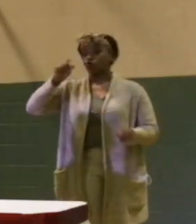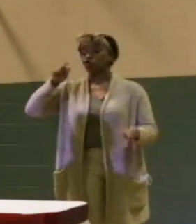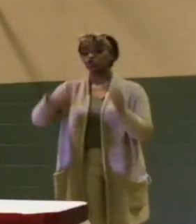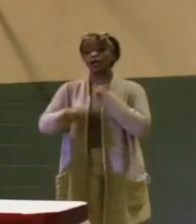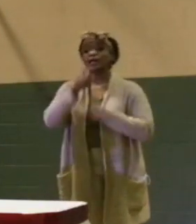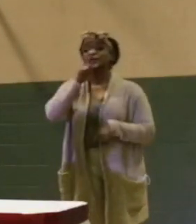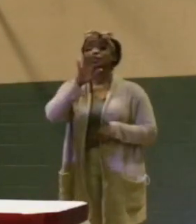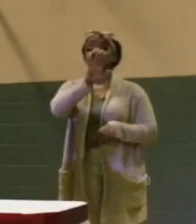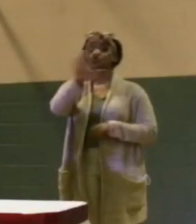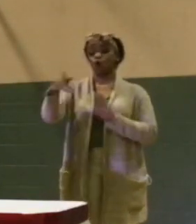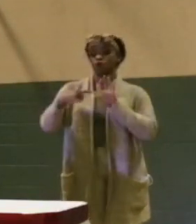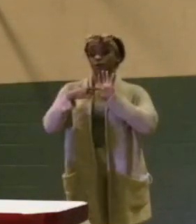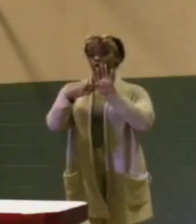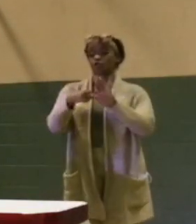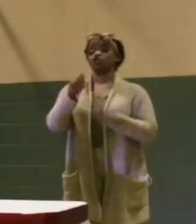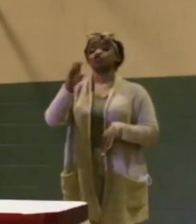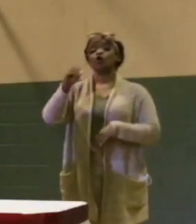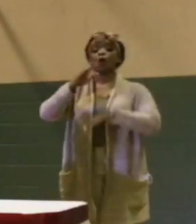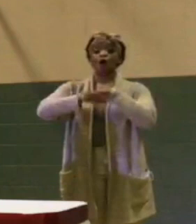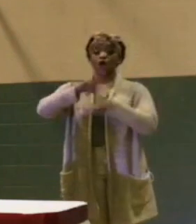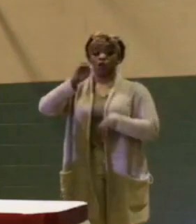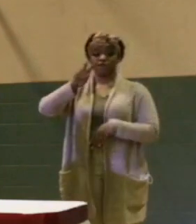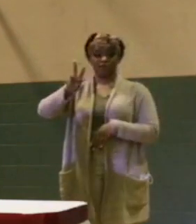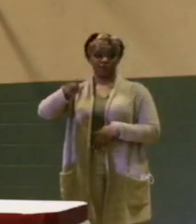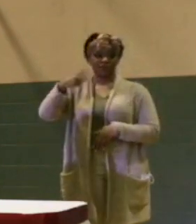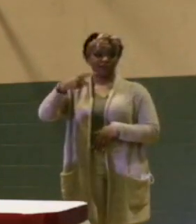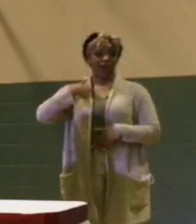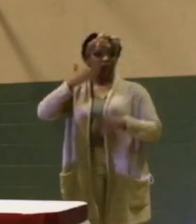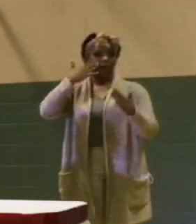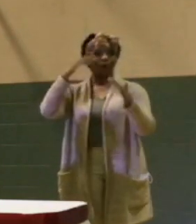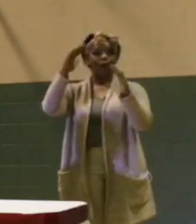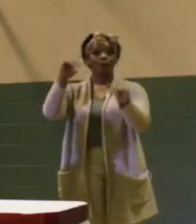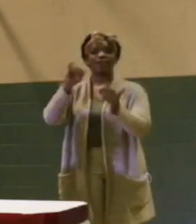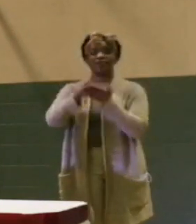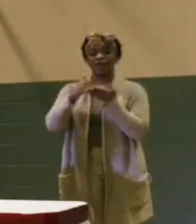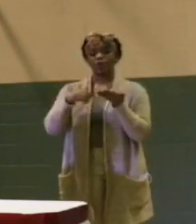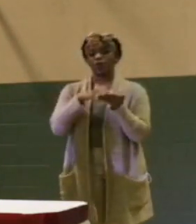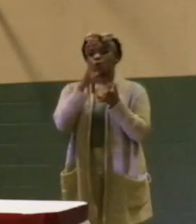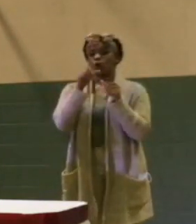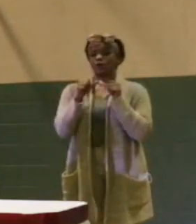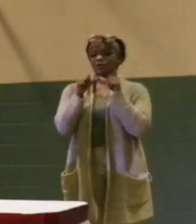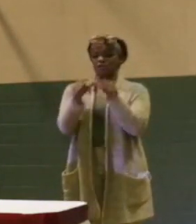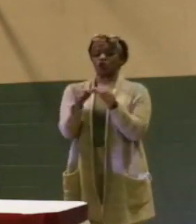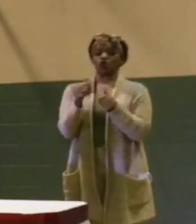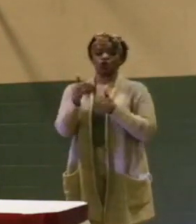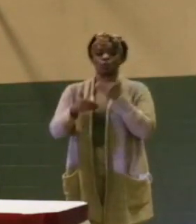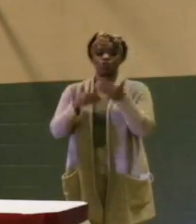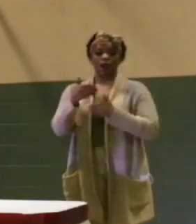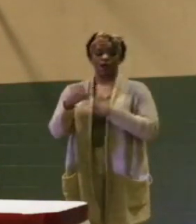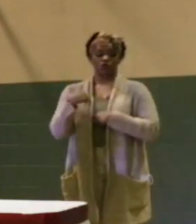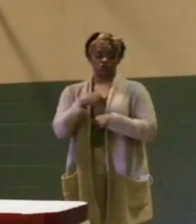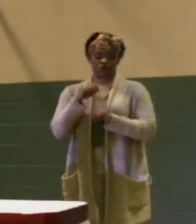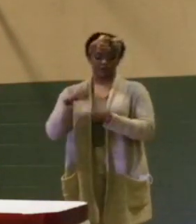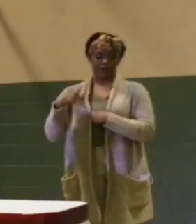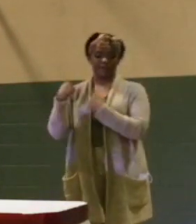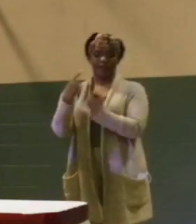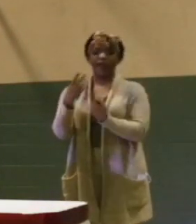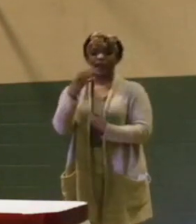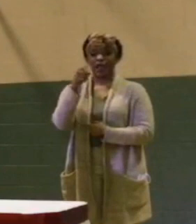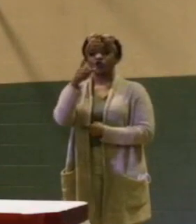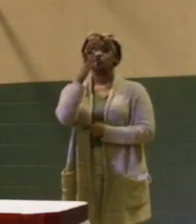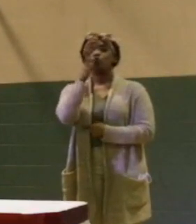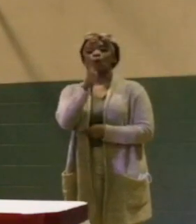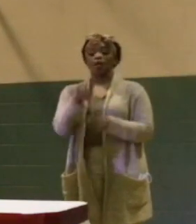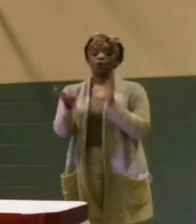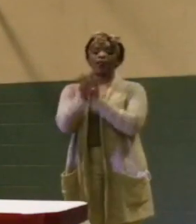is your representation. So, on November 2nd, I am hoping that we will continue the progress that we've made, and on November 2nd, you will re